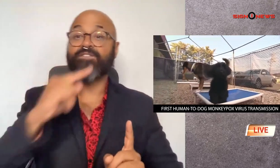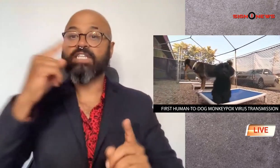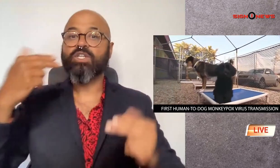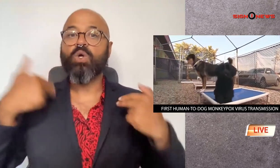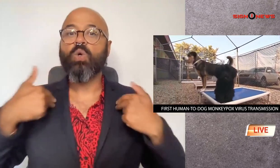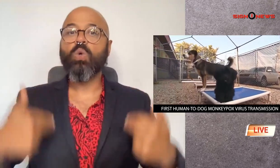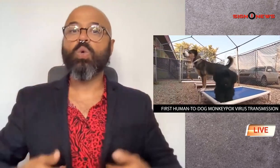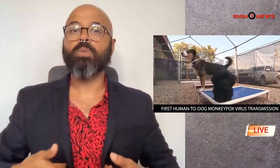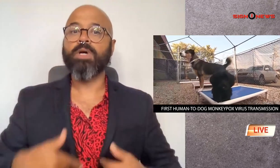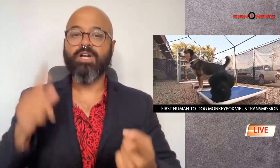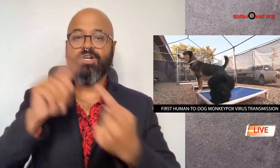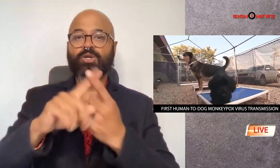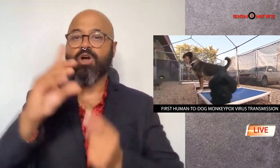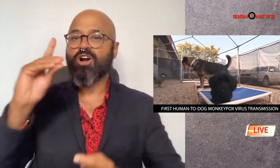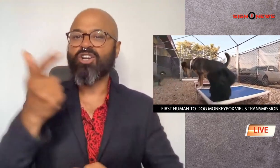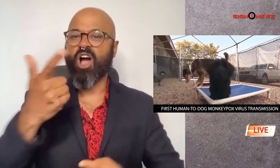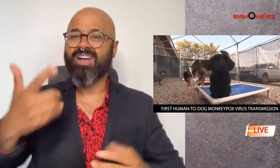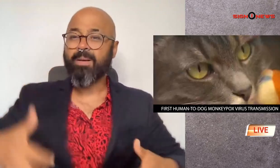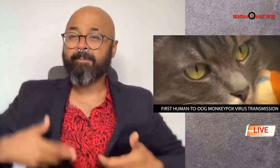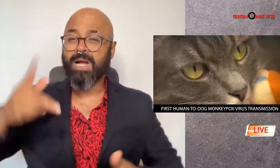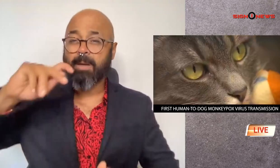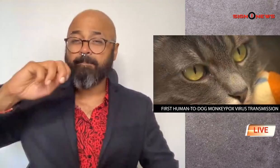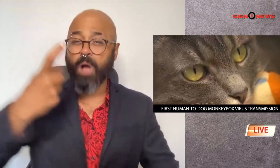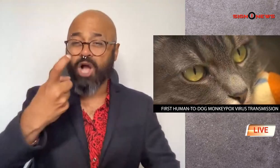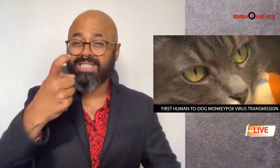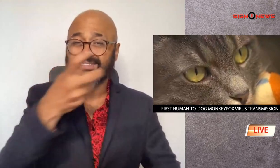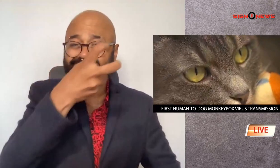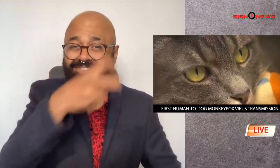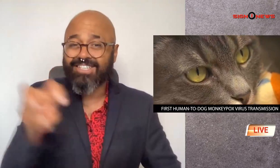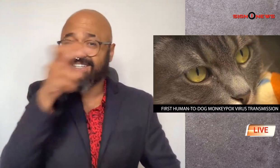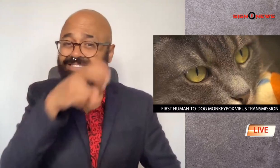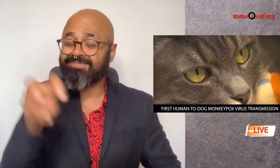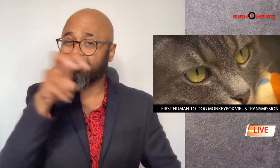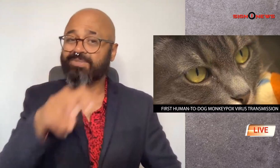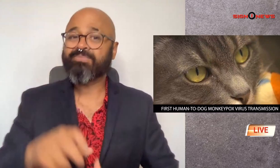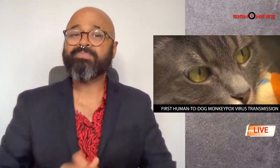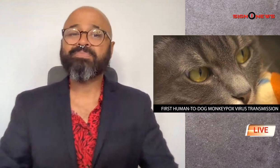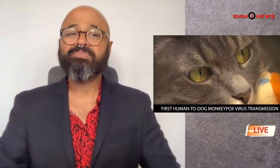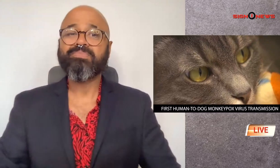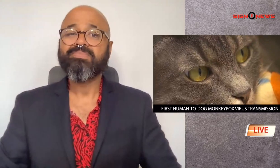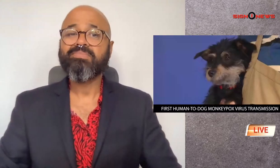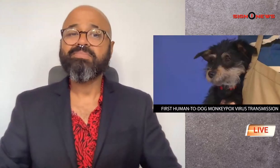the first human to dog transmission of the monkey pox virus